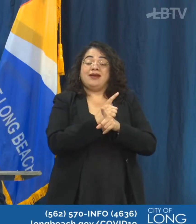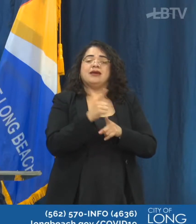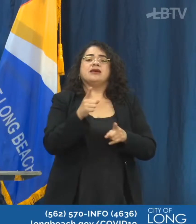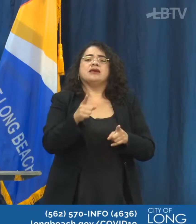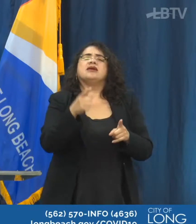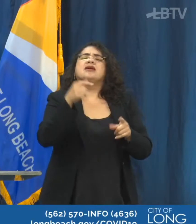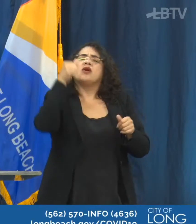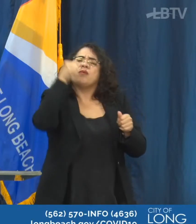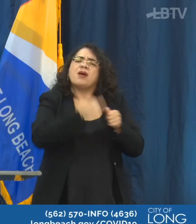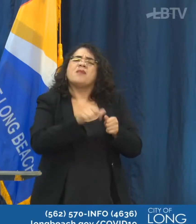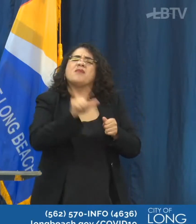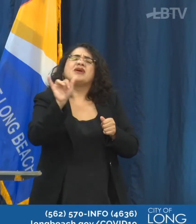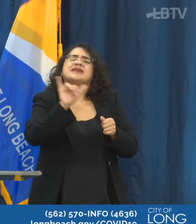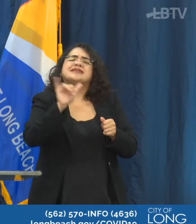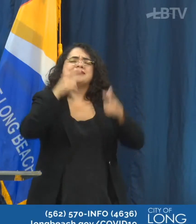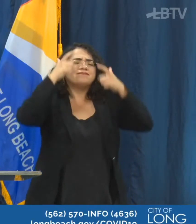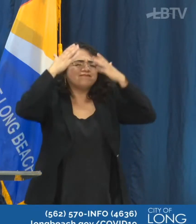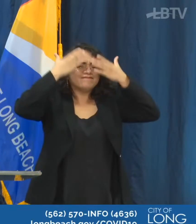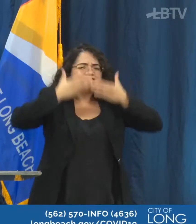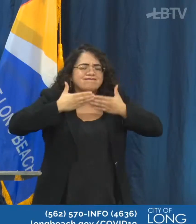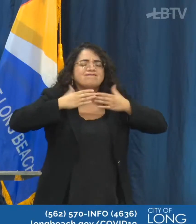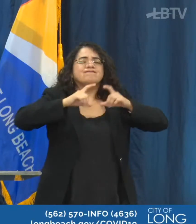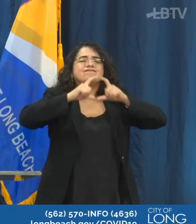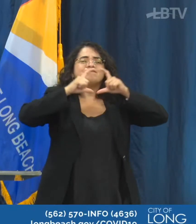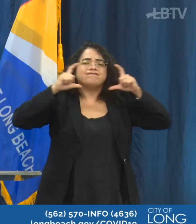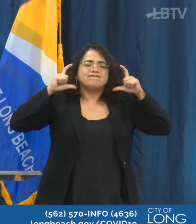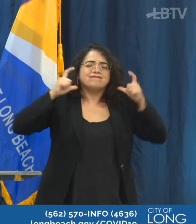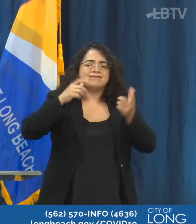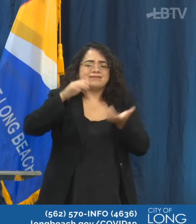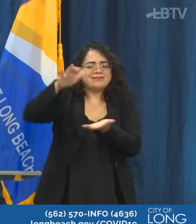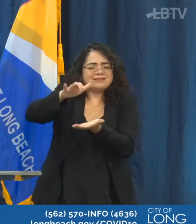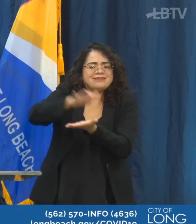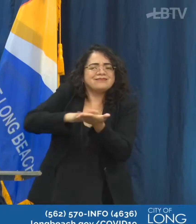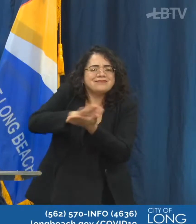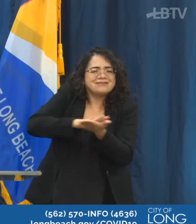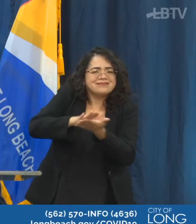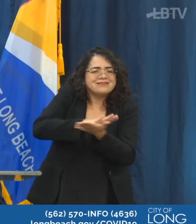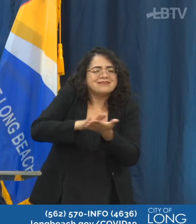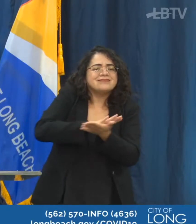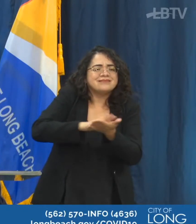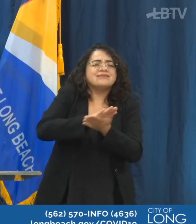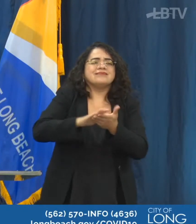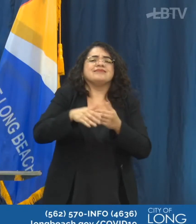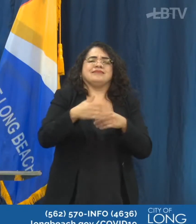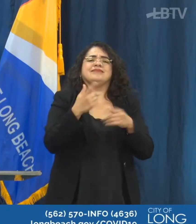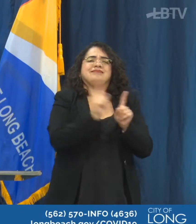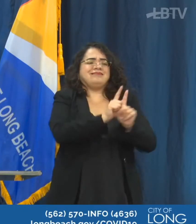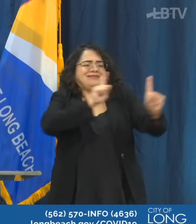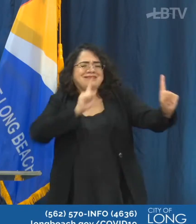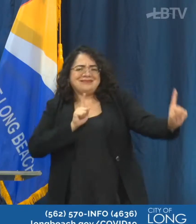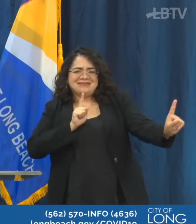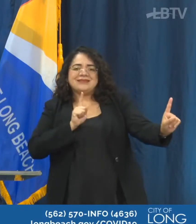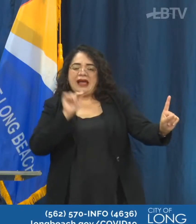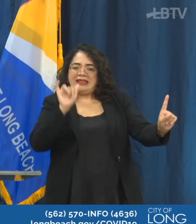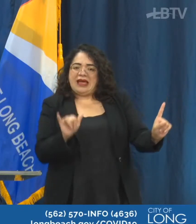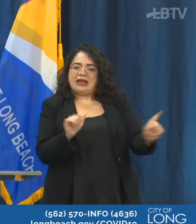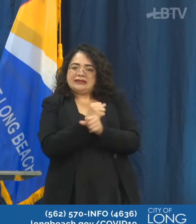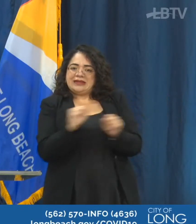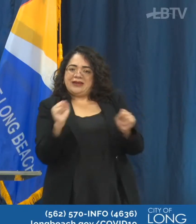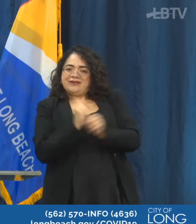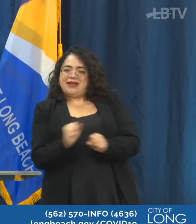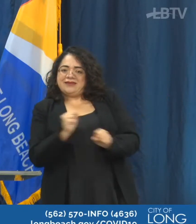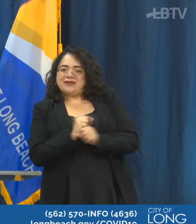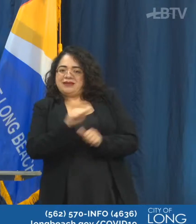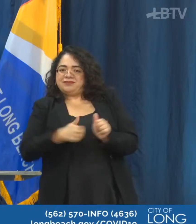and your hand sanitizer. All of those things that are making you safer in a car that is making you safer in the space. Those are the things that we want you to be thinking